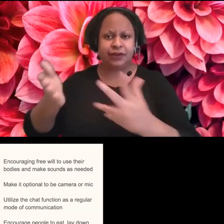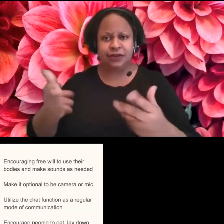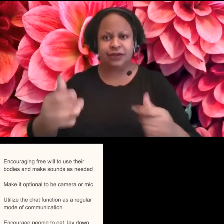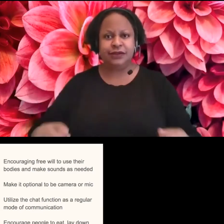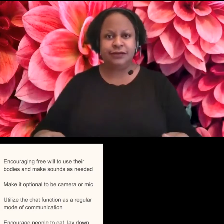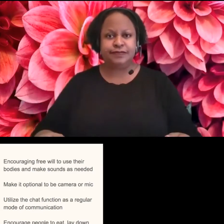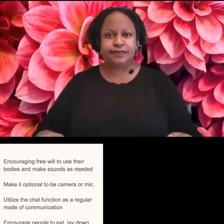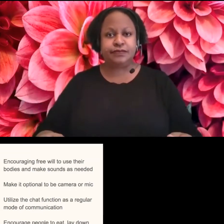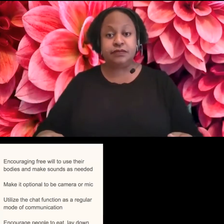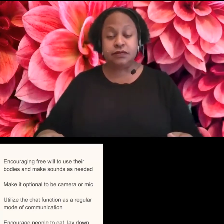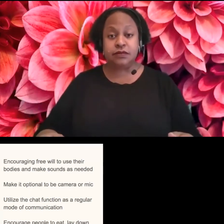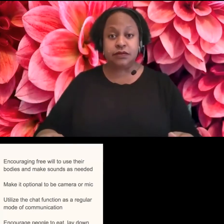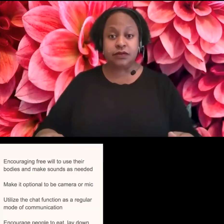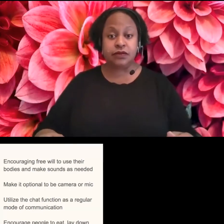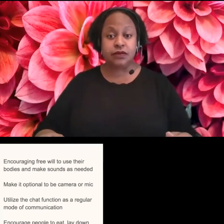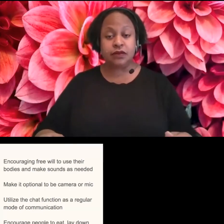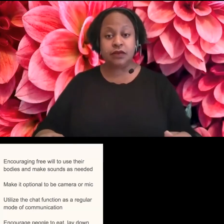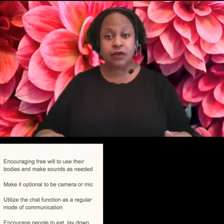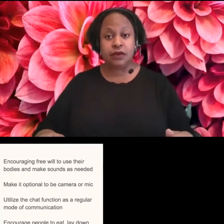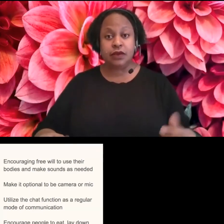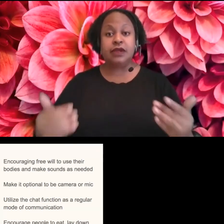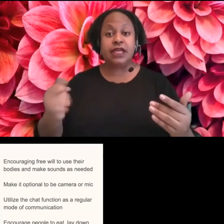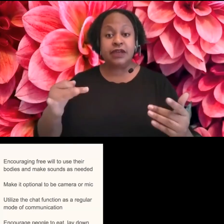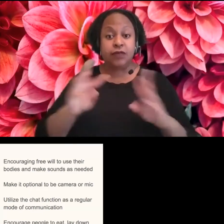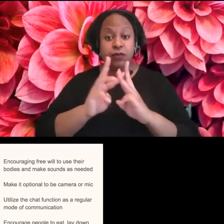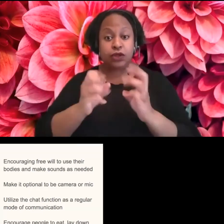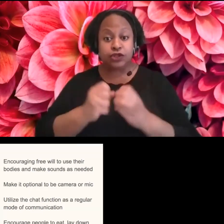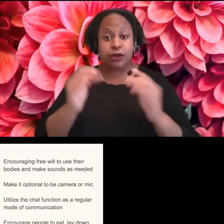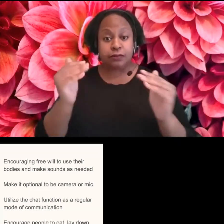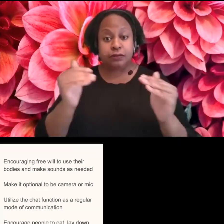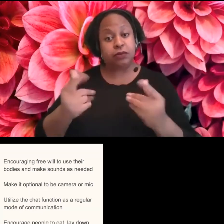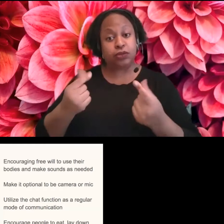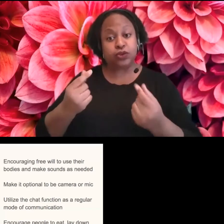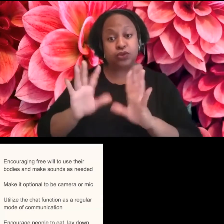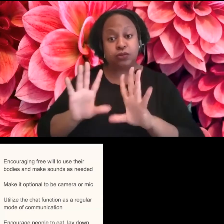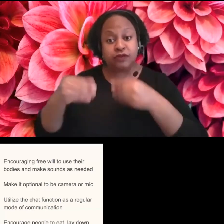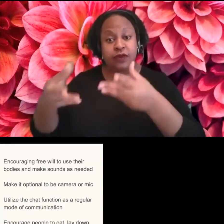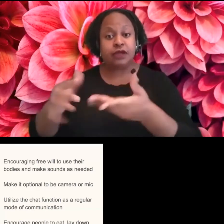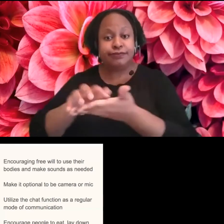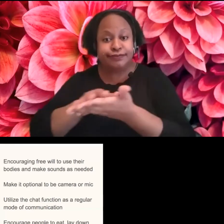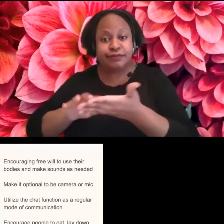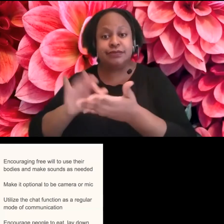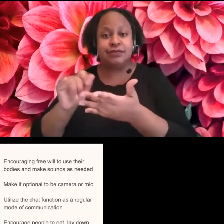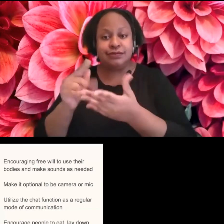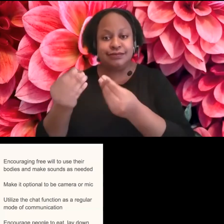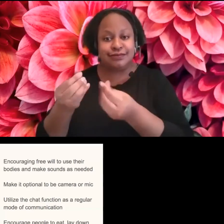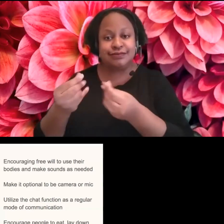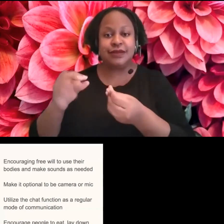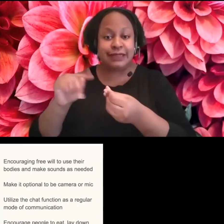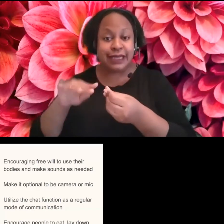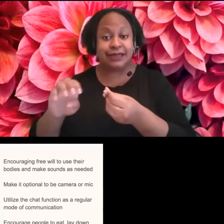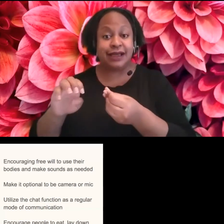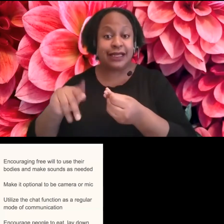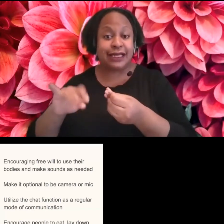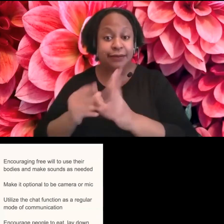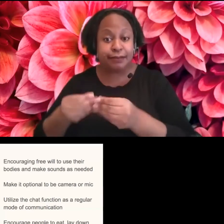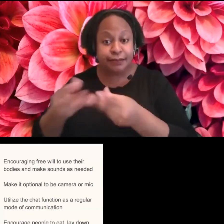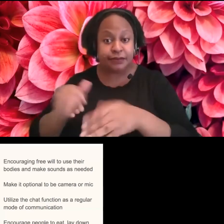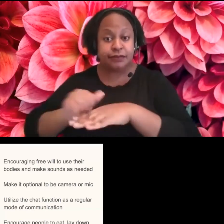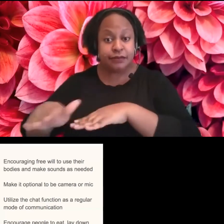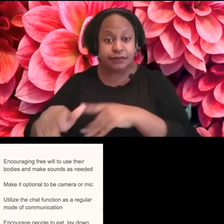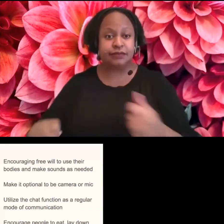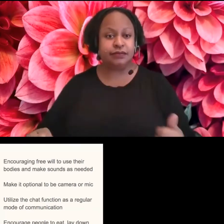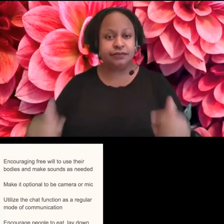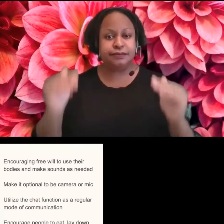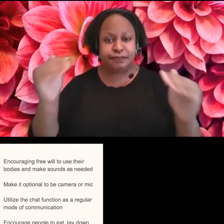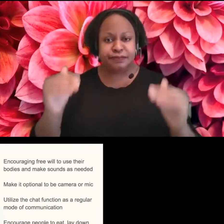kits for our participants in workshops, um, things like that. So I think we are